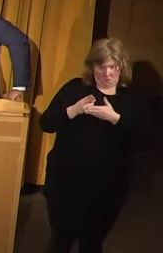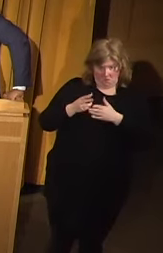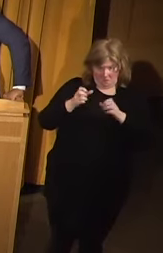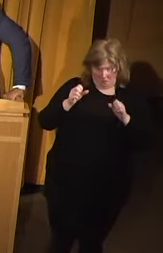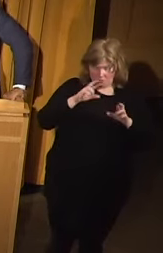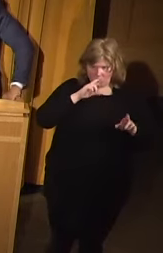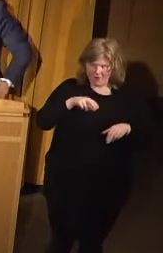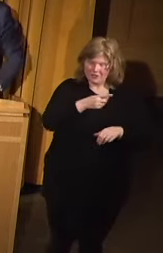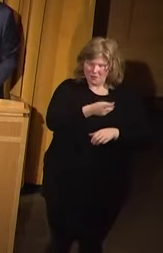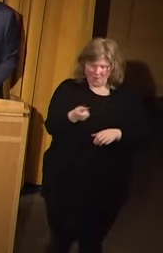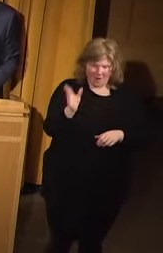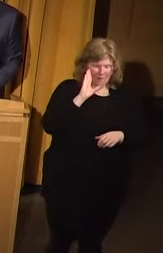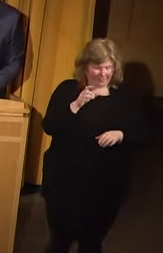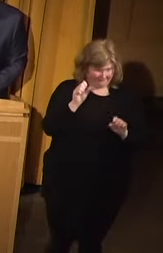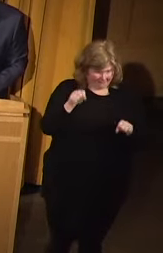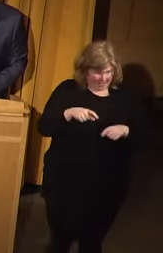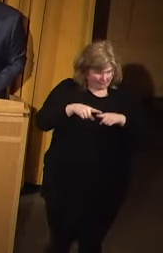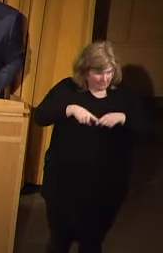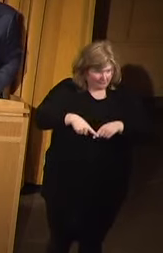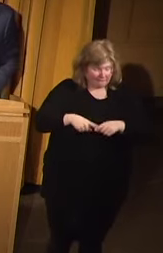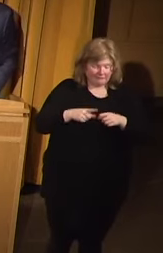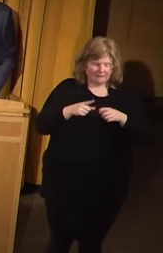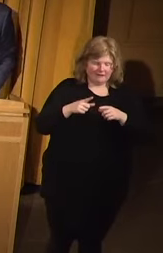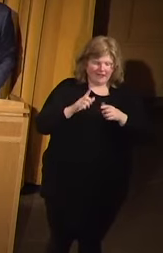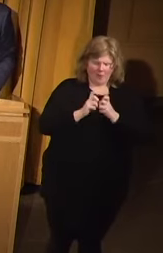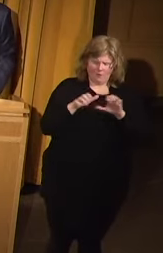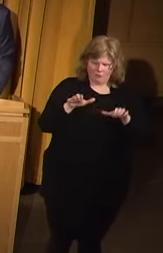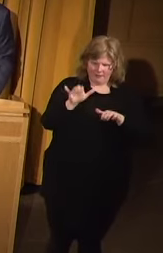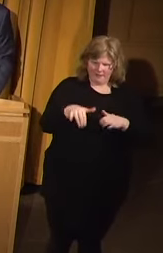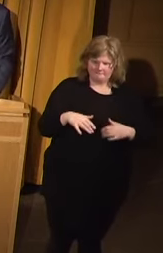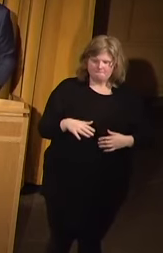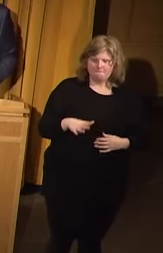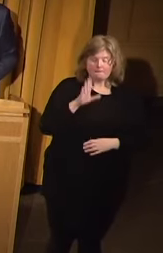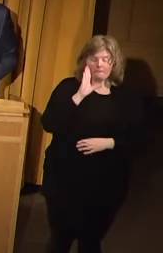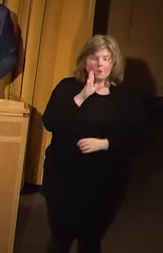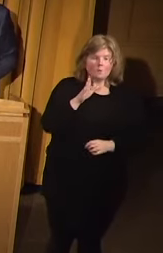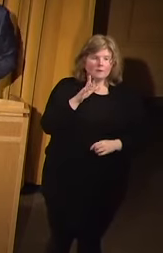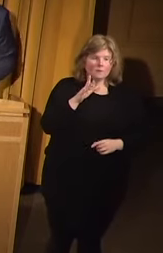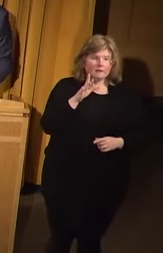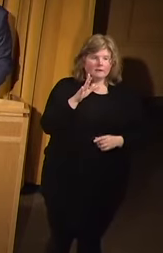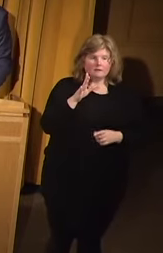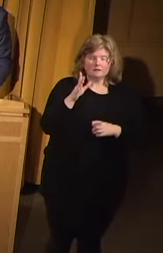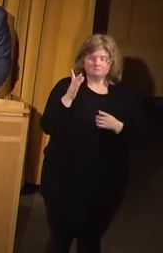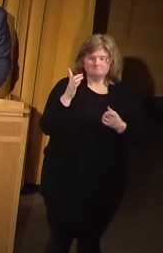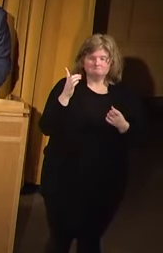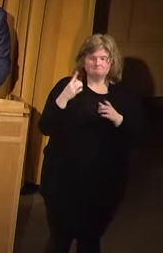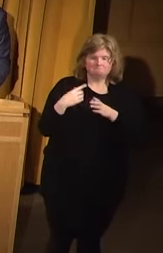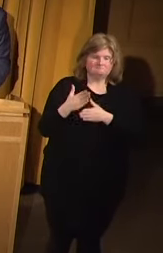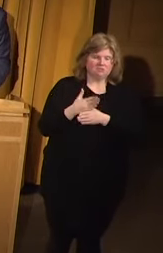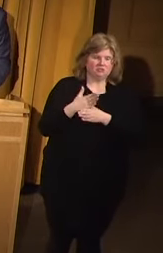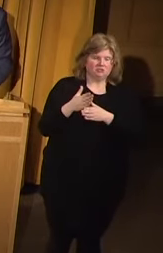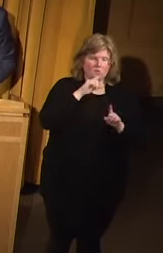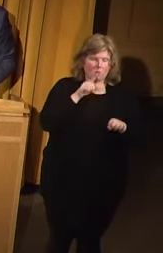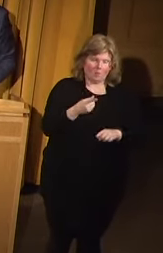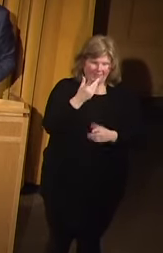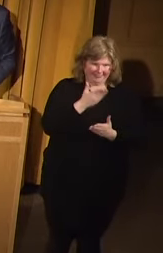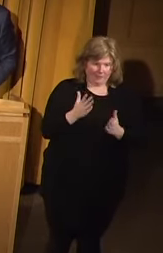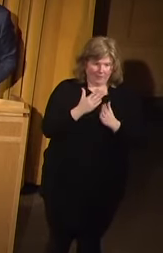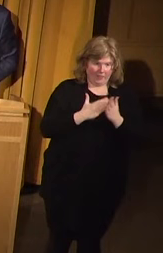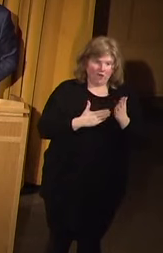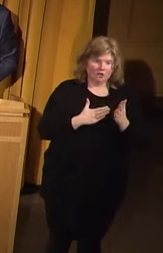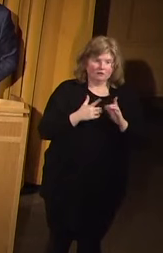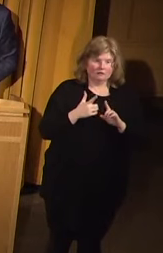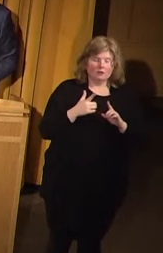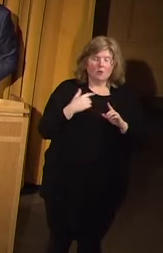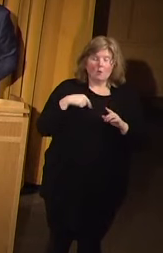reporting out to the community. Now, how do we do that? So we will issue reports, and I will say one of the lessons from New Orleans, we're lawyers.